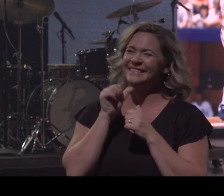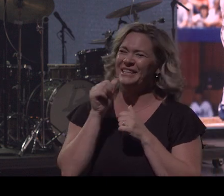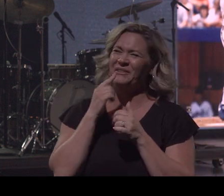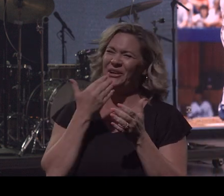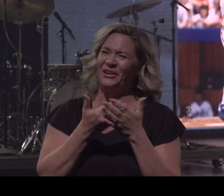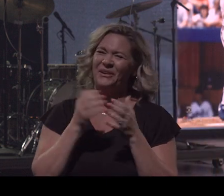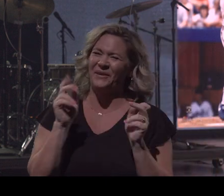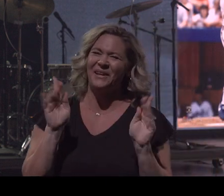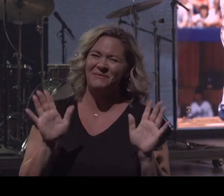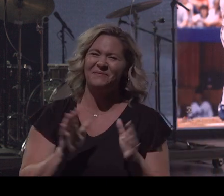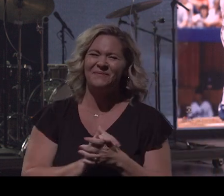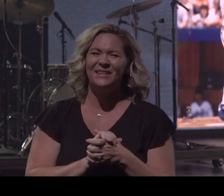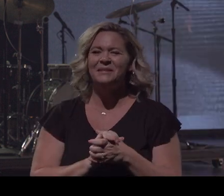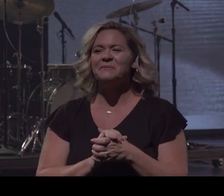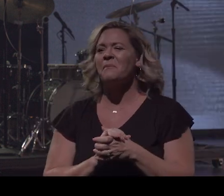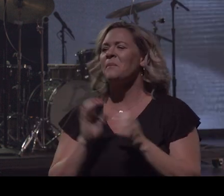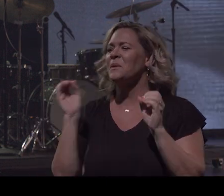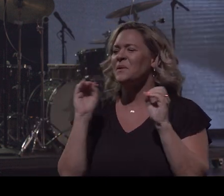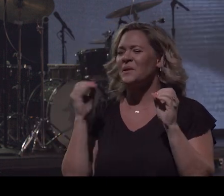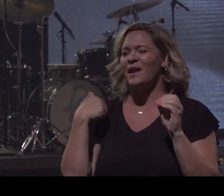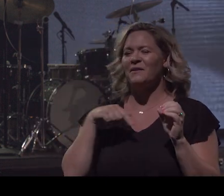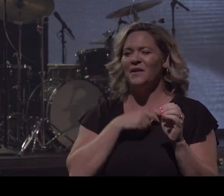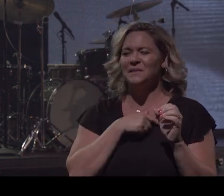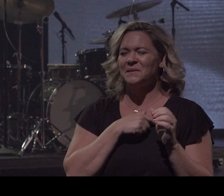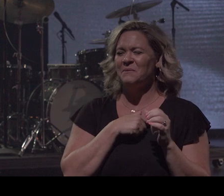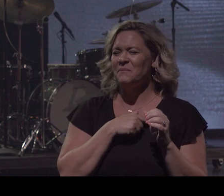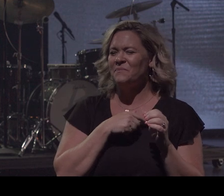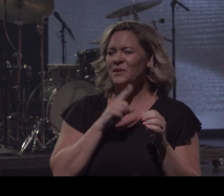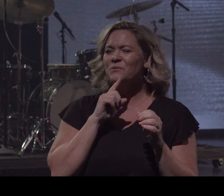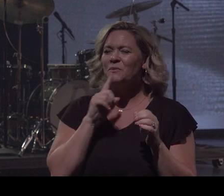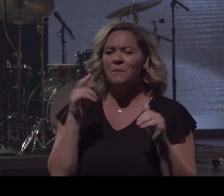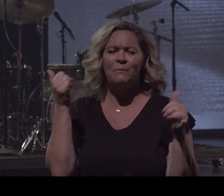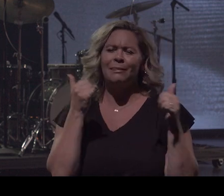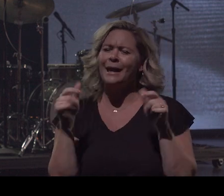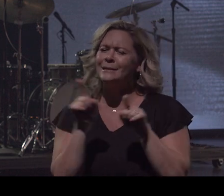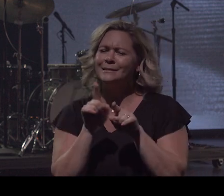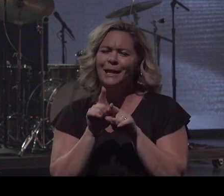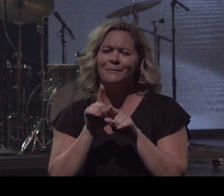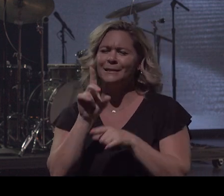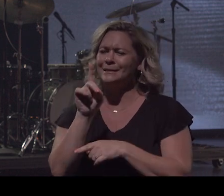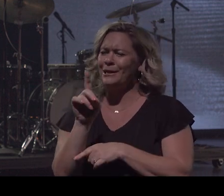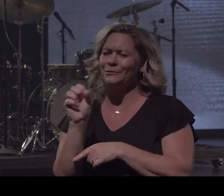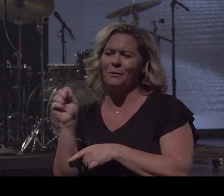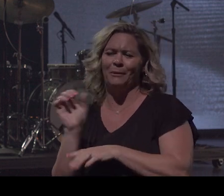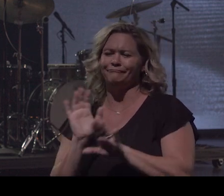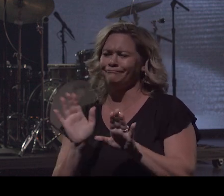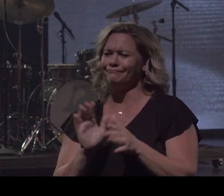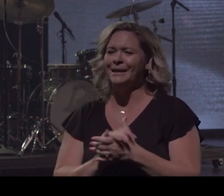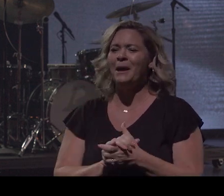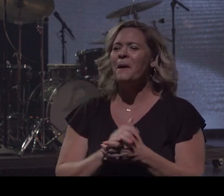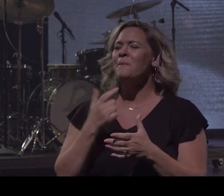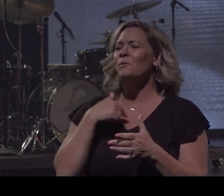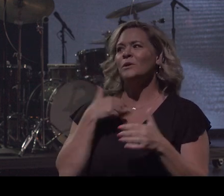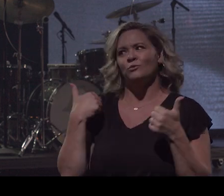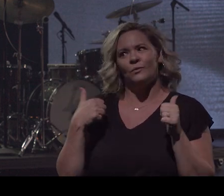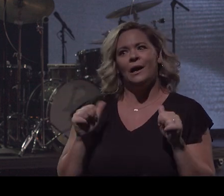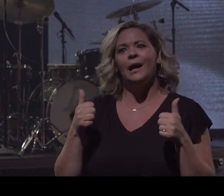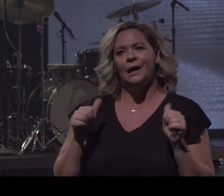although none of us none of us could actually play like Daryl Strawberry we love to to try and we loved